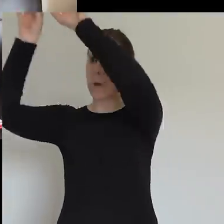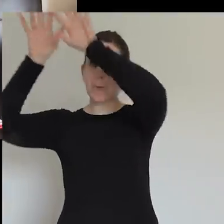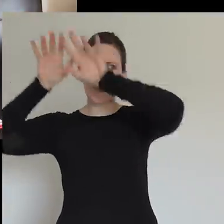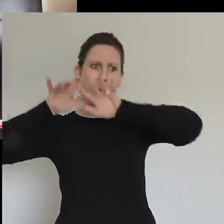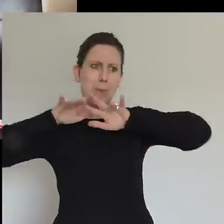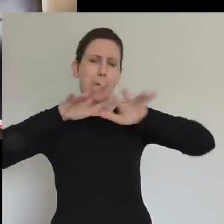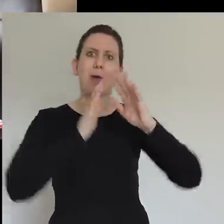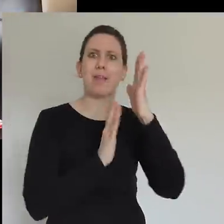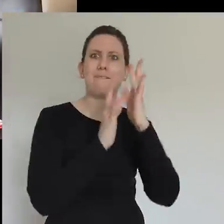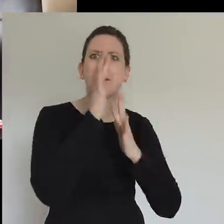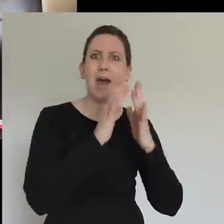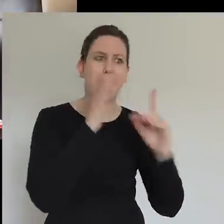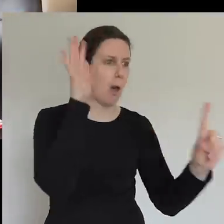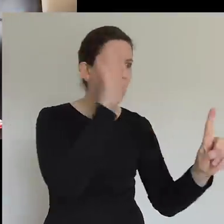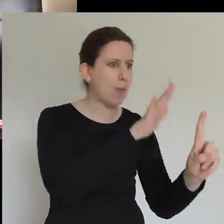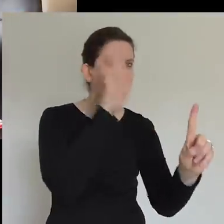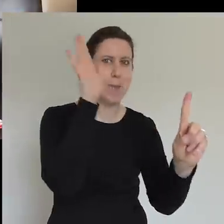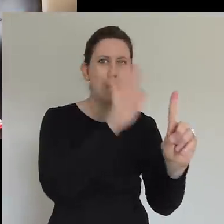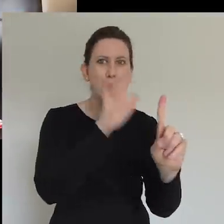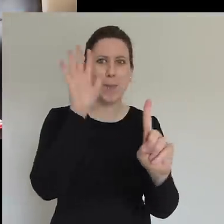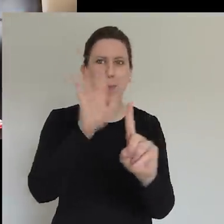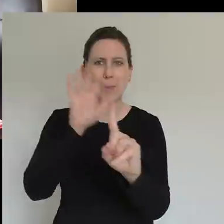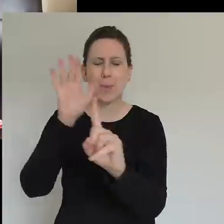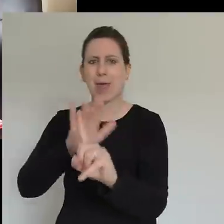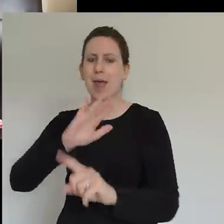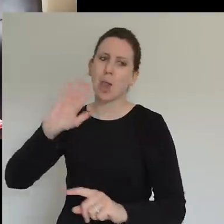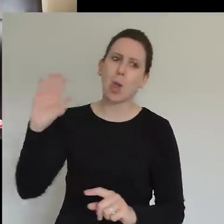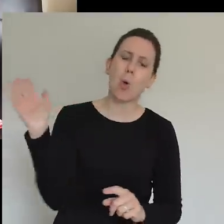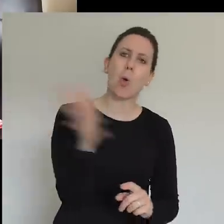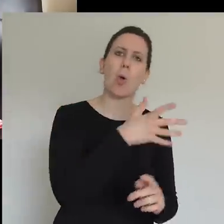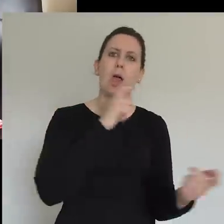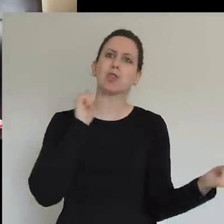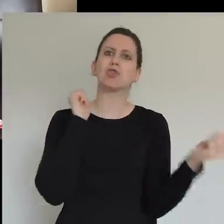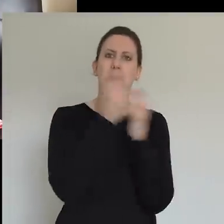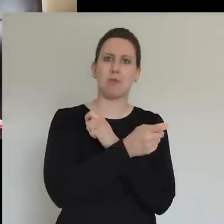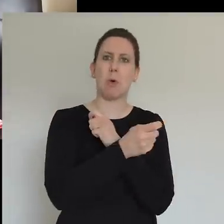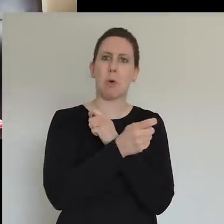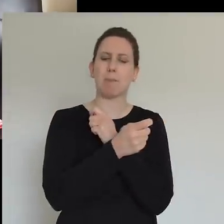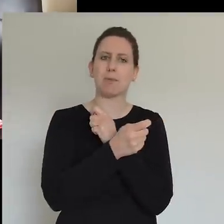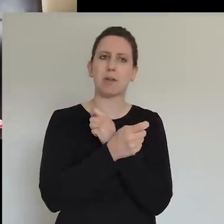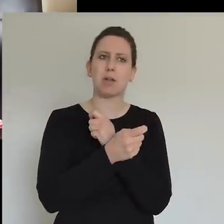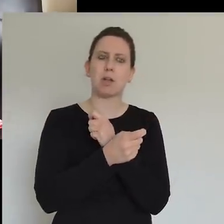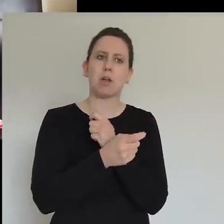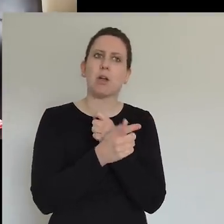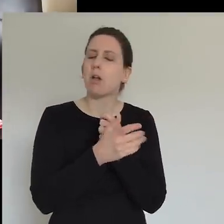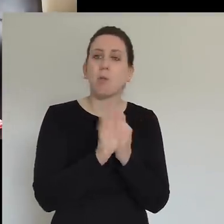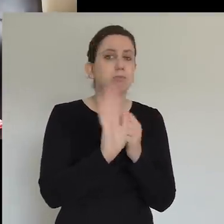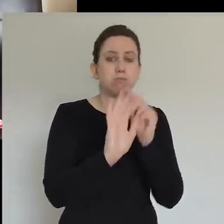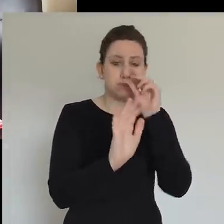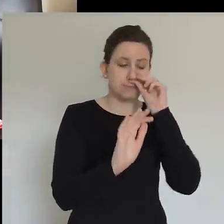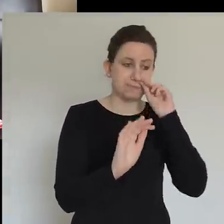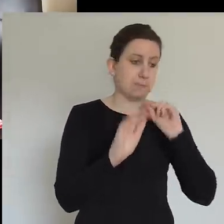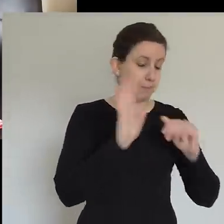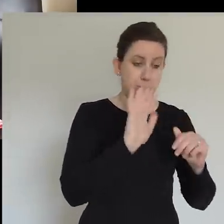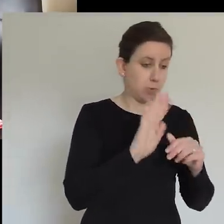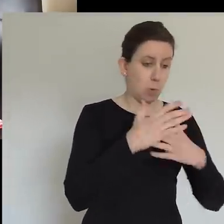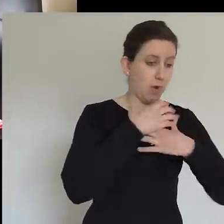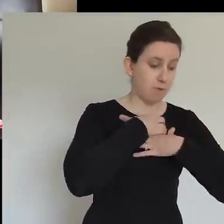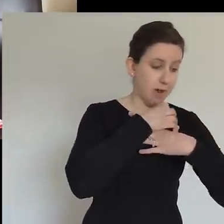transformed. I mean, they're no longer just afraid, huddled together, wondering what's coming next, but they're empowered out.